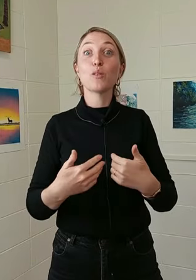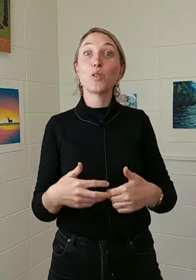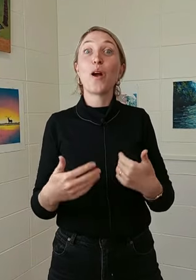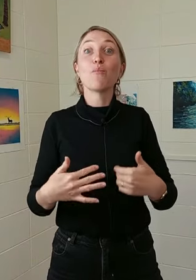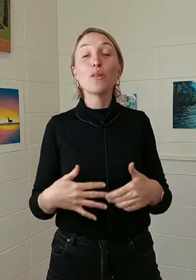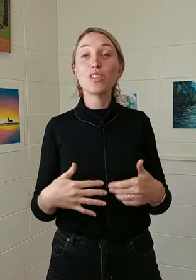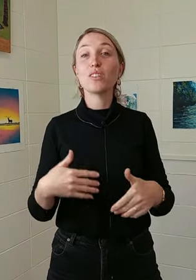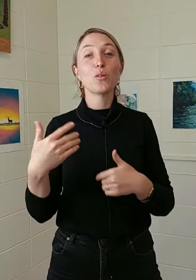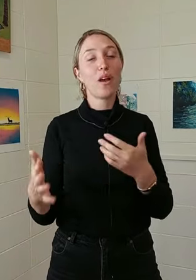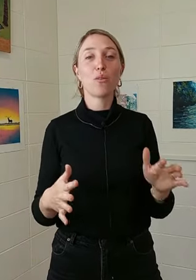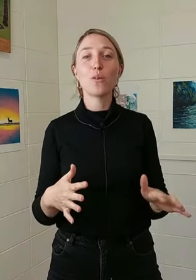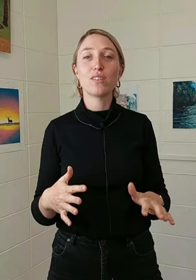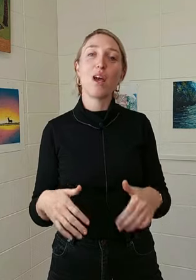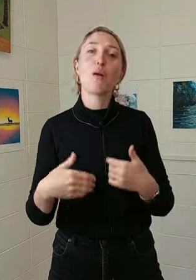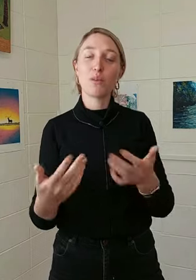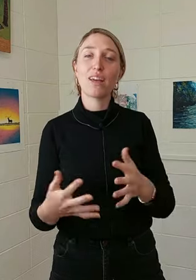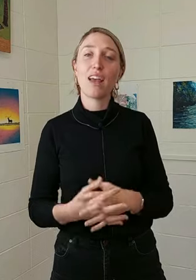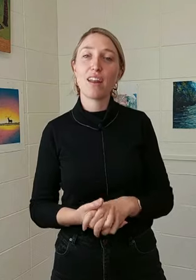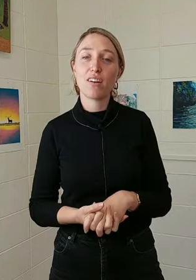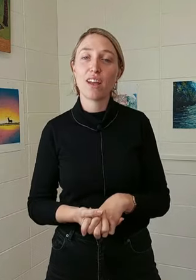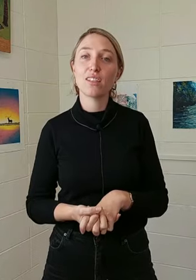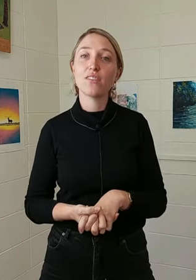to our emotions or our thoughts and bringing out our creativity.